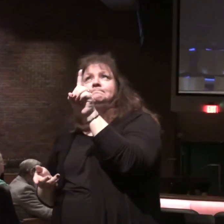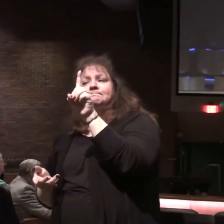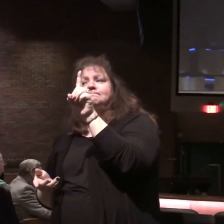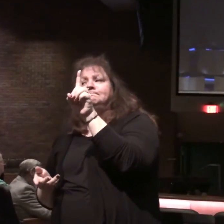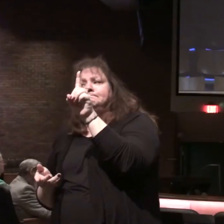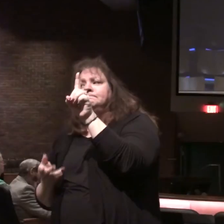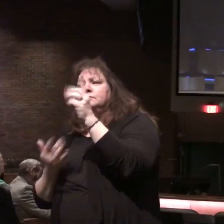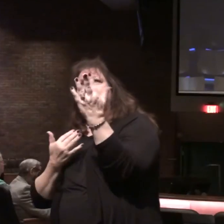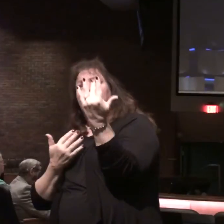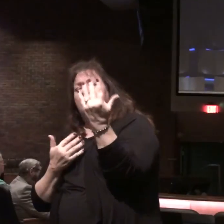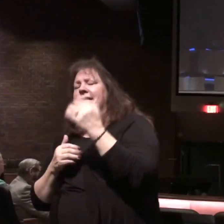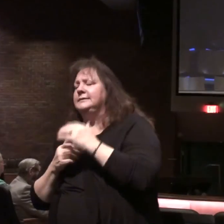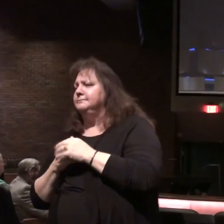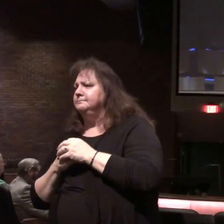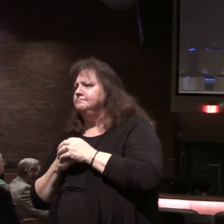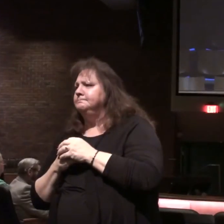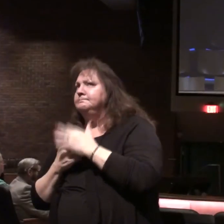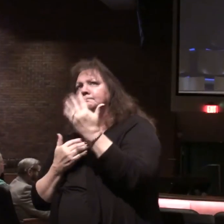while.